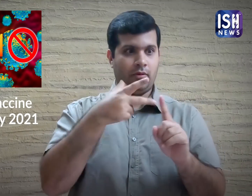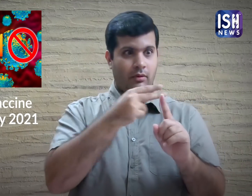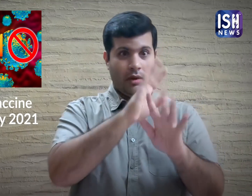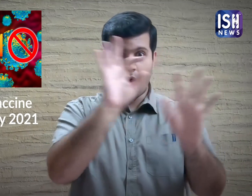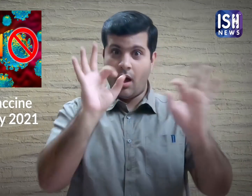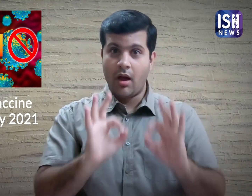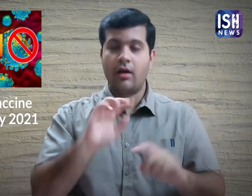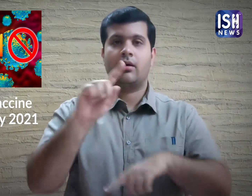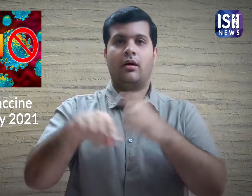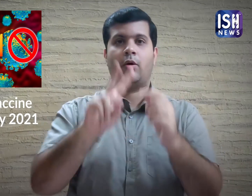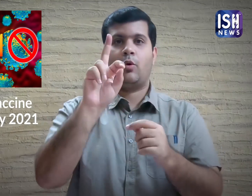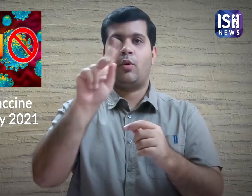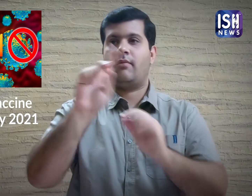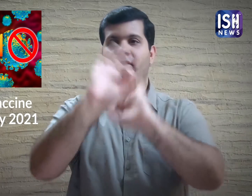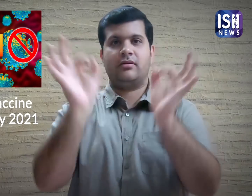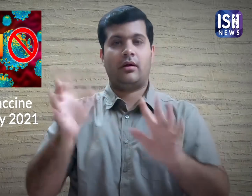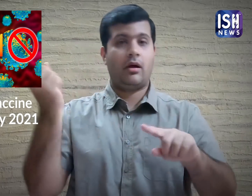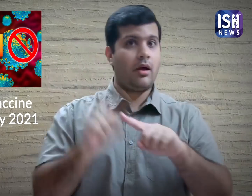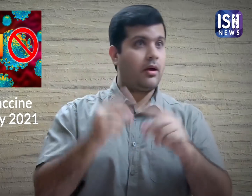use by early next year.